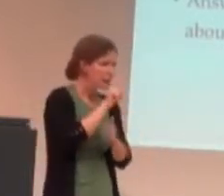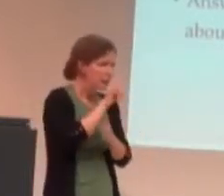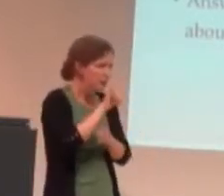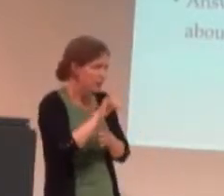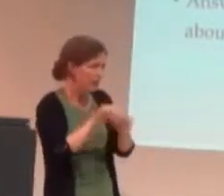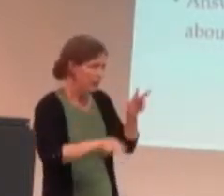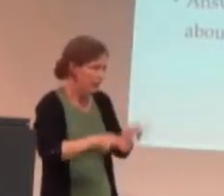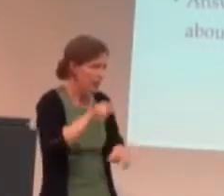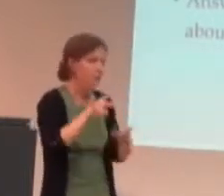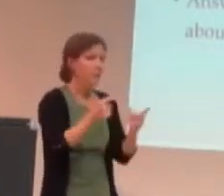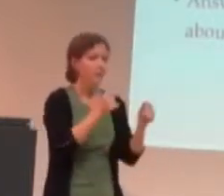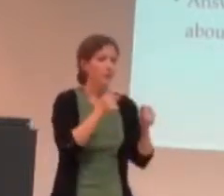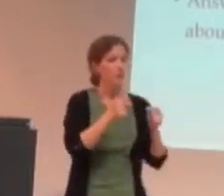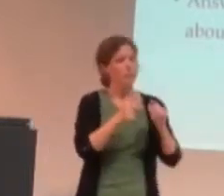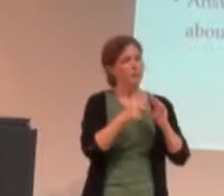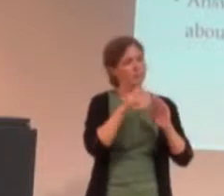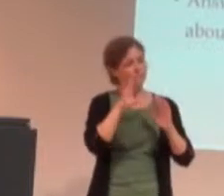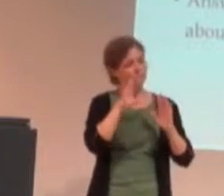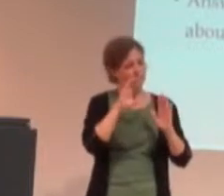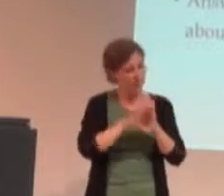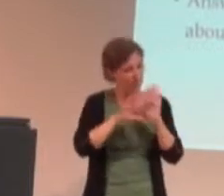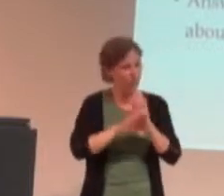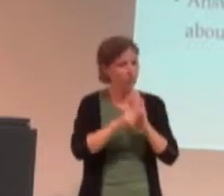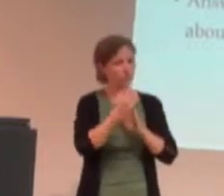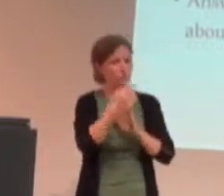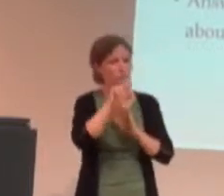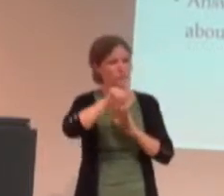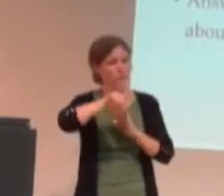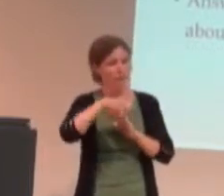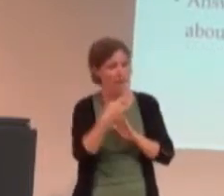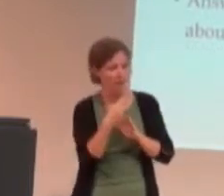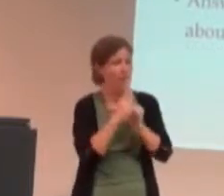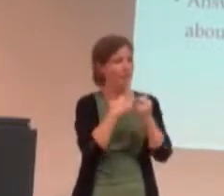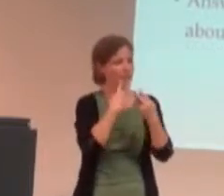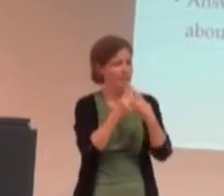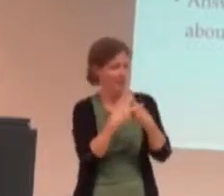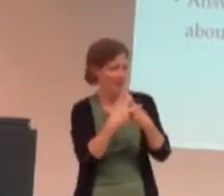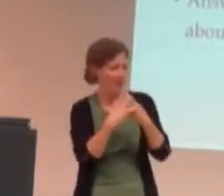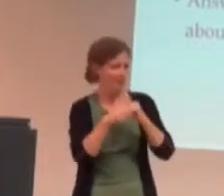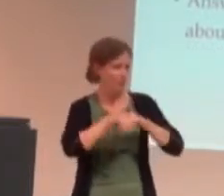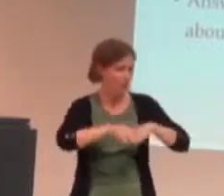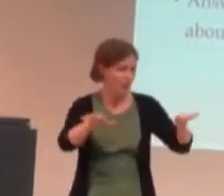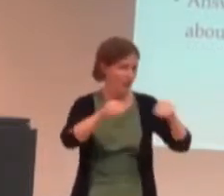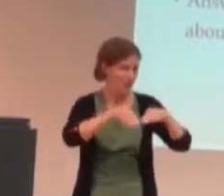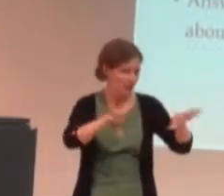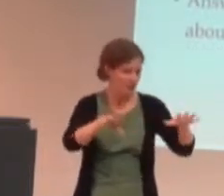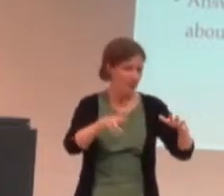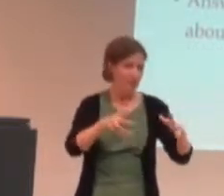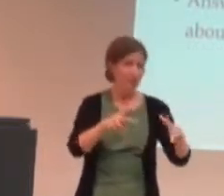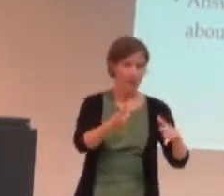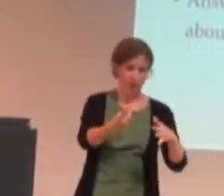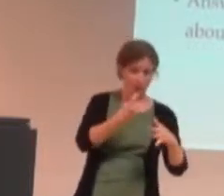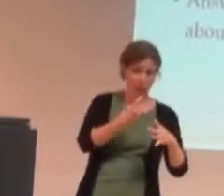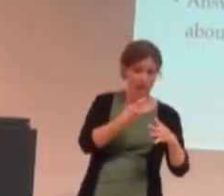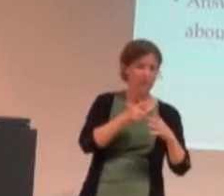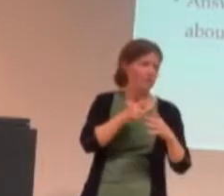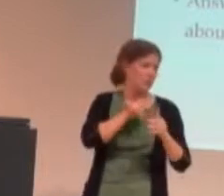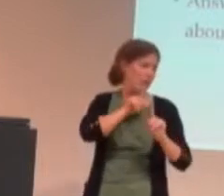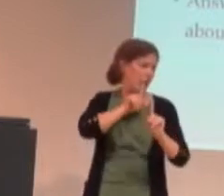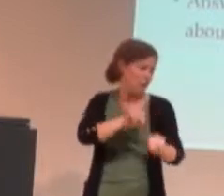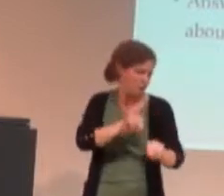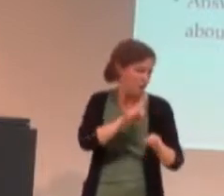we use graphics to reach out using tags and help answer simple questions about